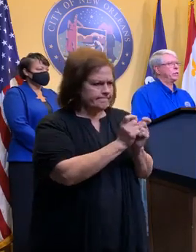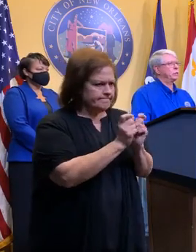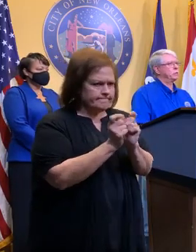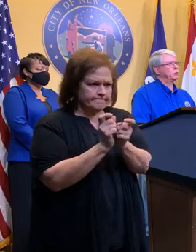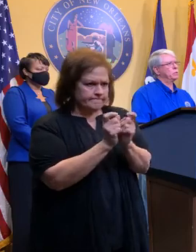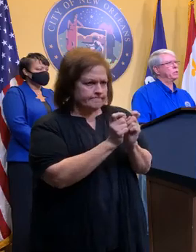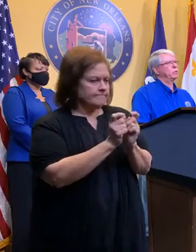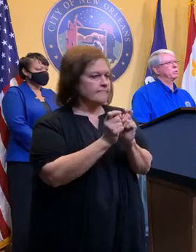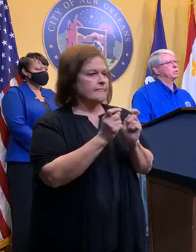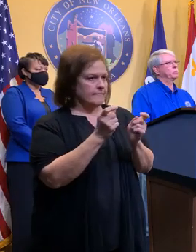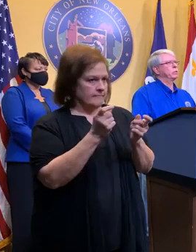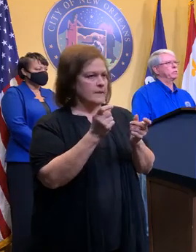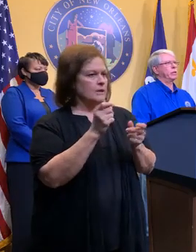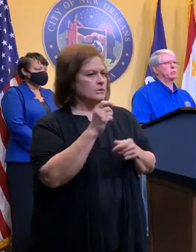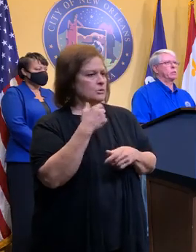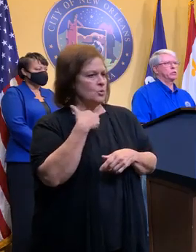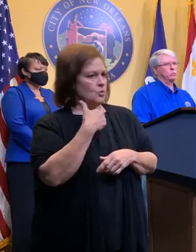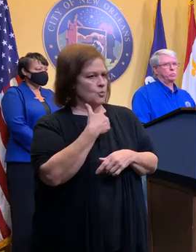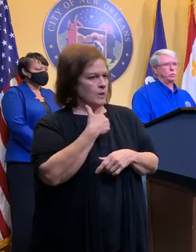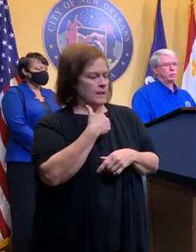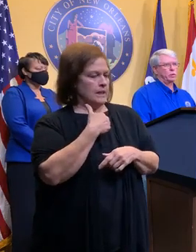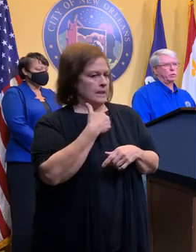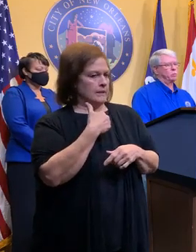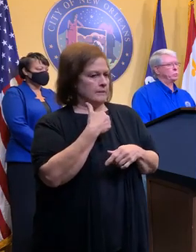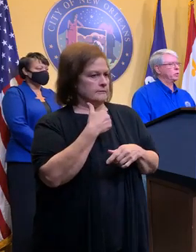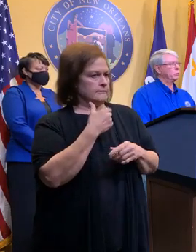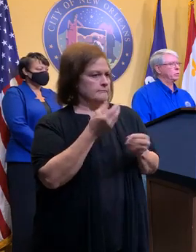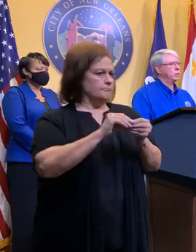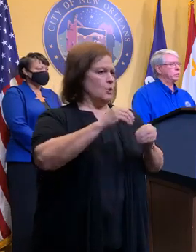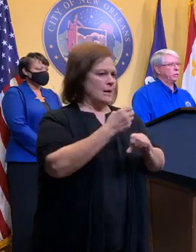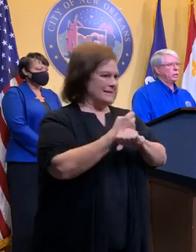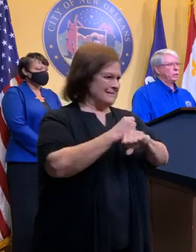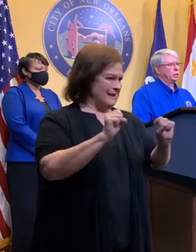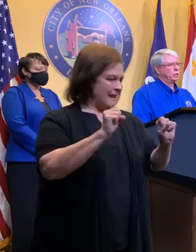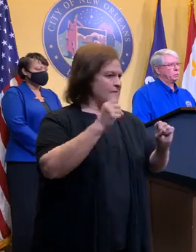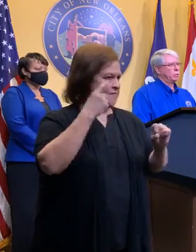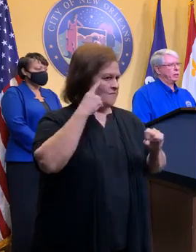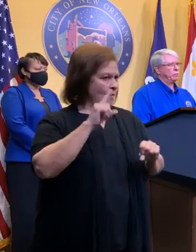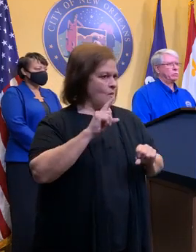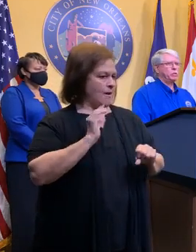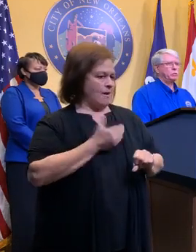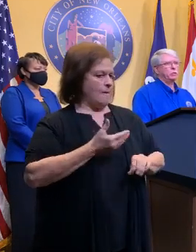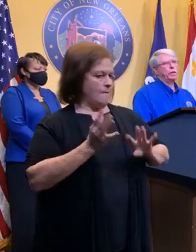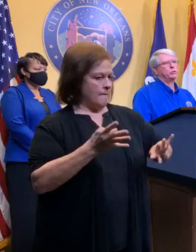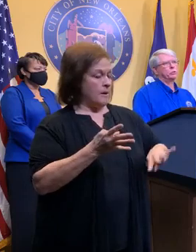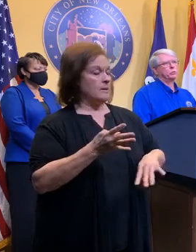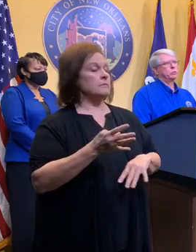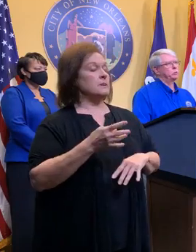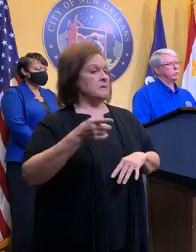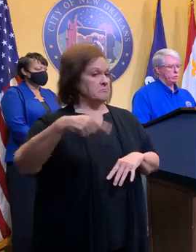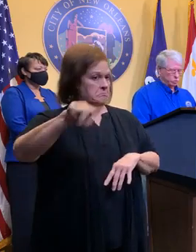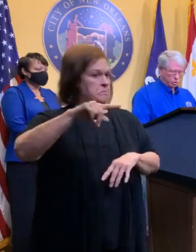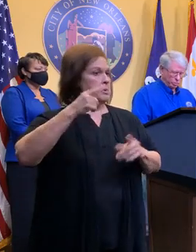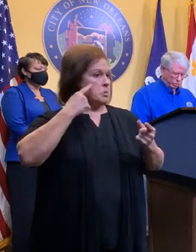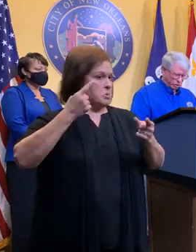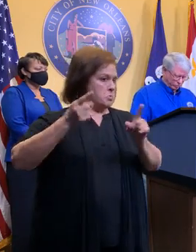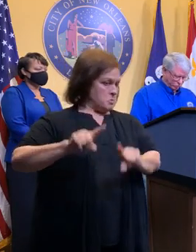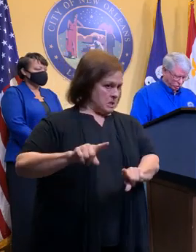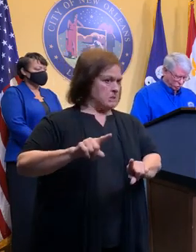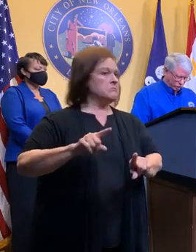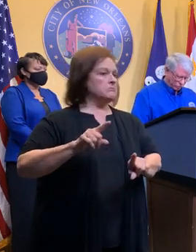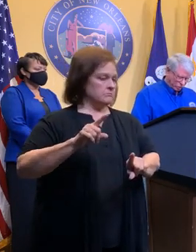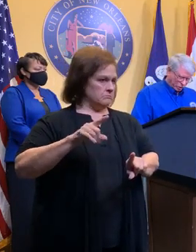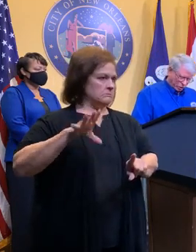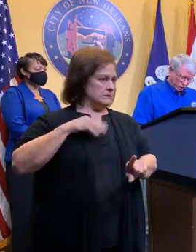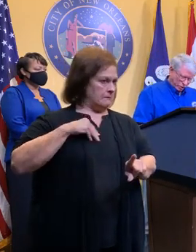procedures on that to give us a little bit of extra cushion with our pumping ability. We may agree to that, so we're in pretty good shape